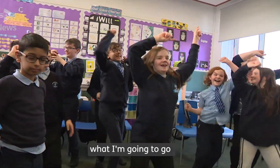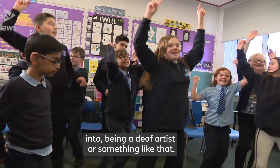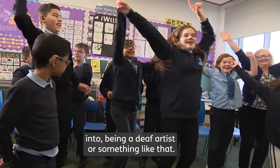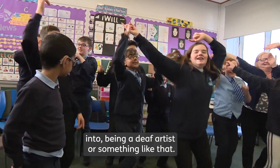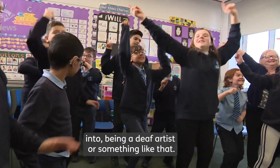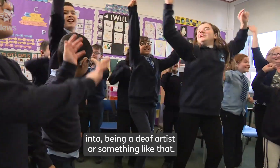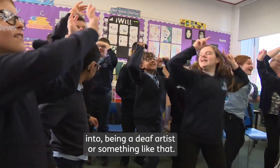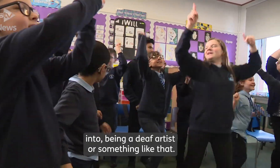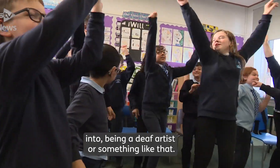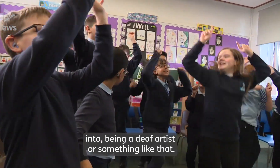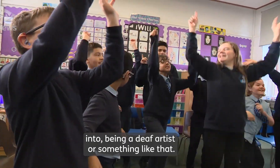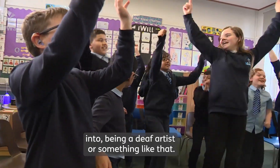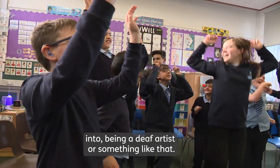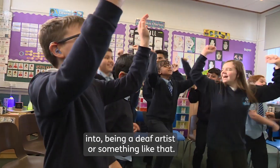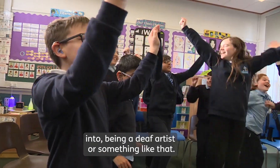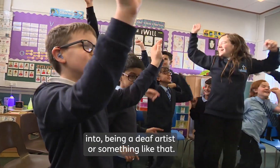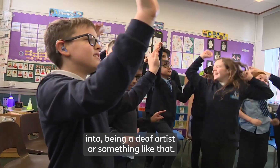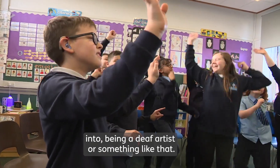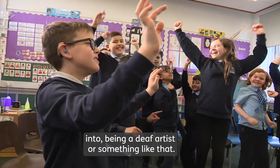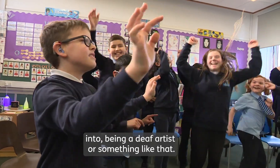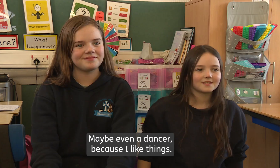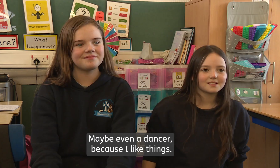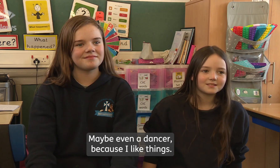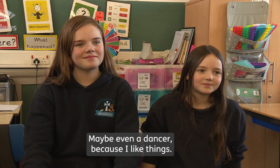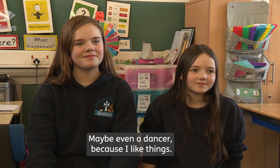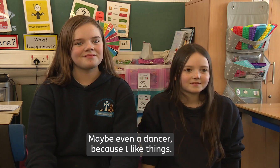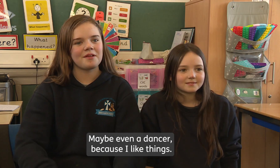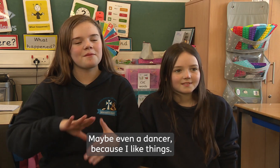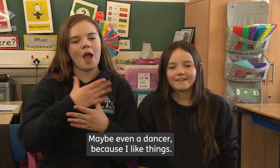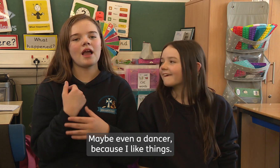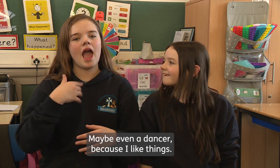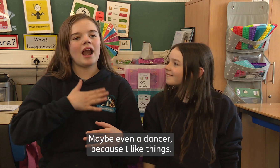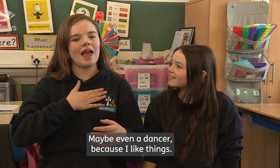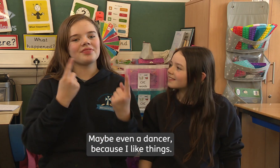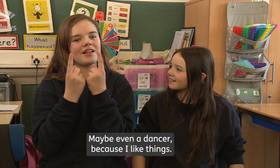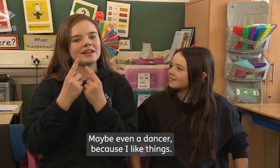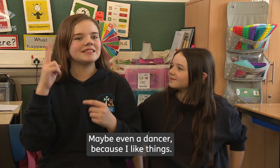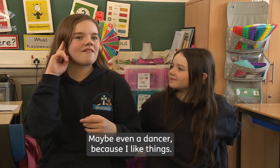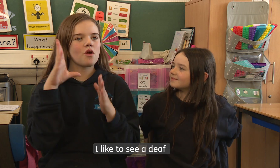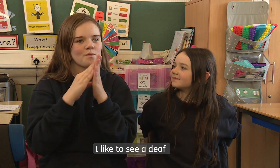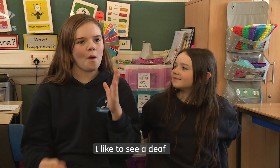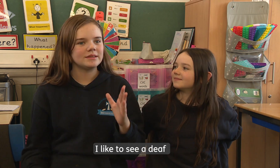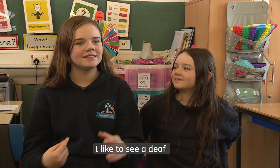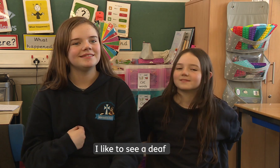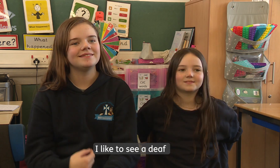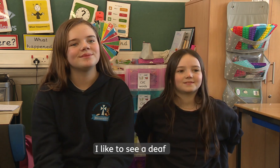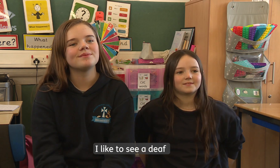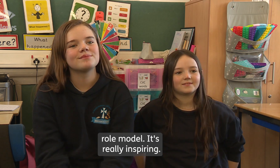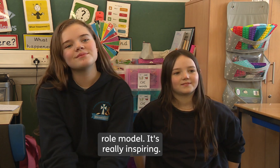I'm going to go into being a deaf artist or something like that maybe even a dancer because I like things I like to see a